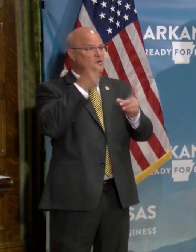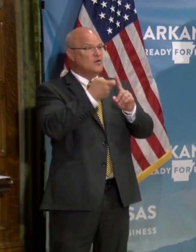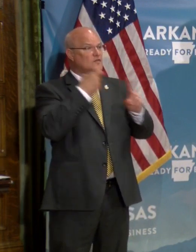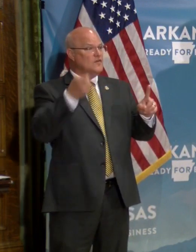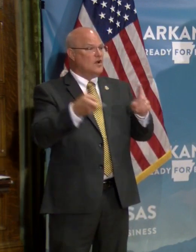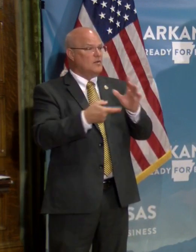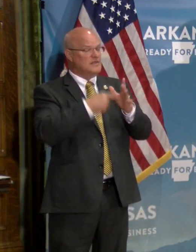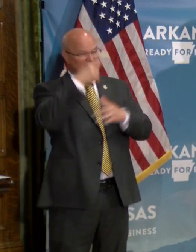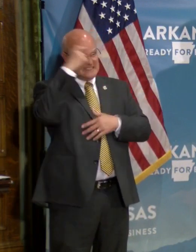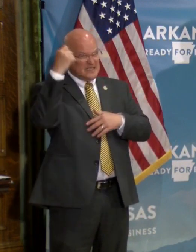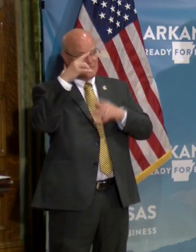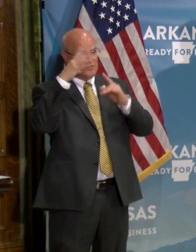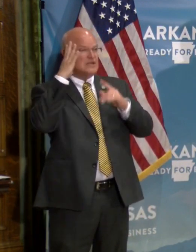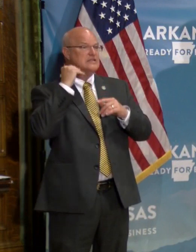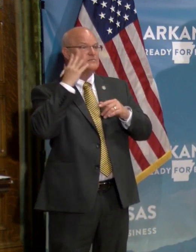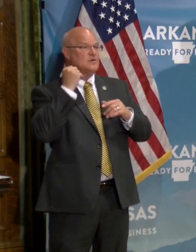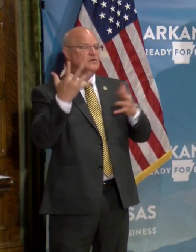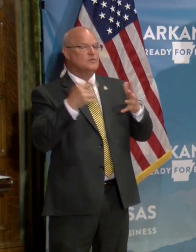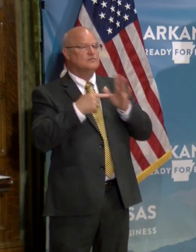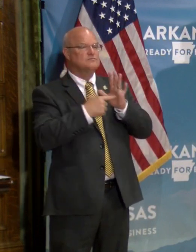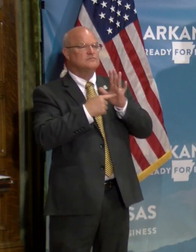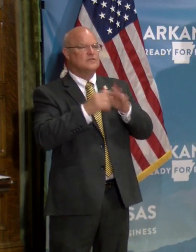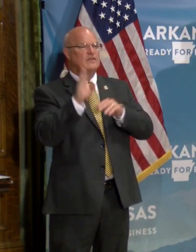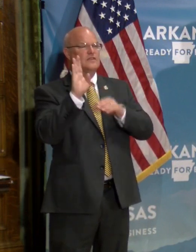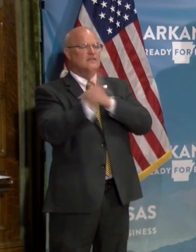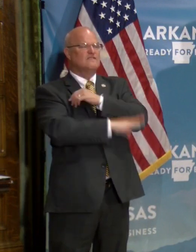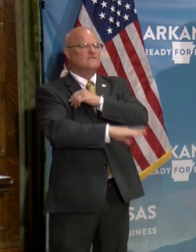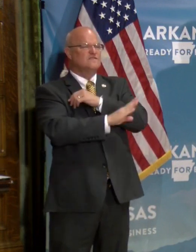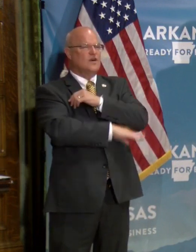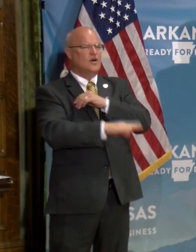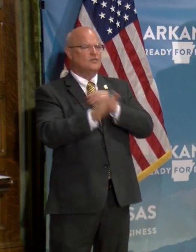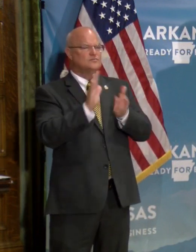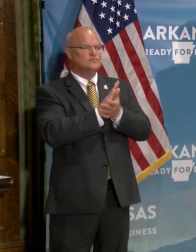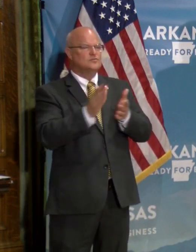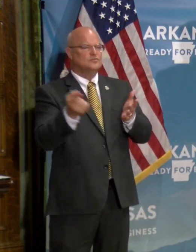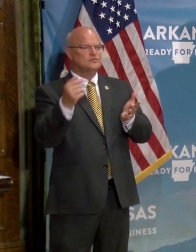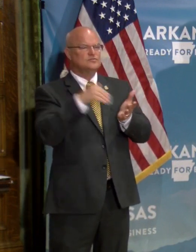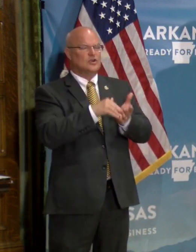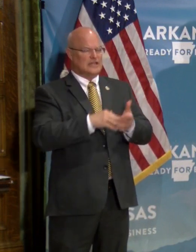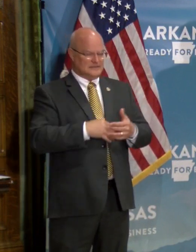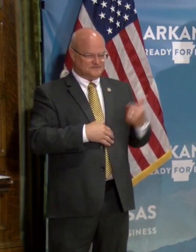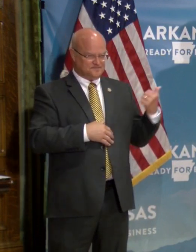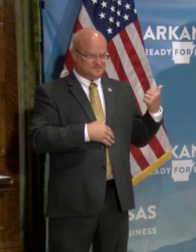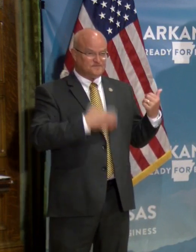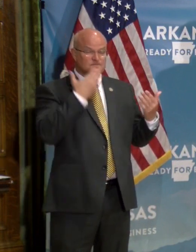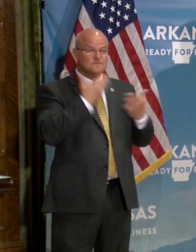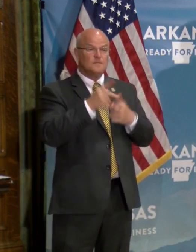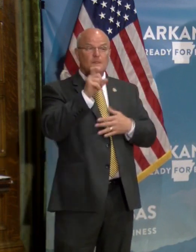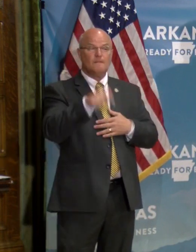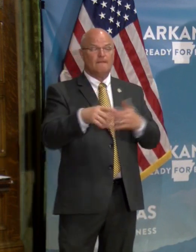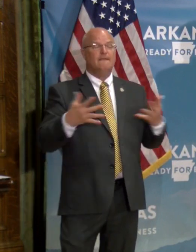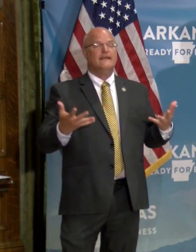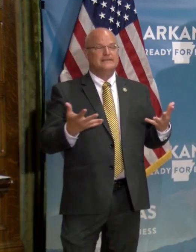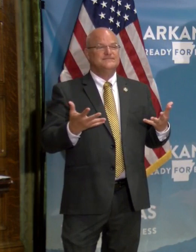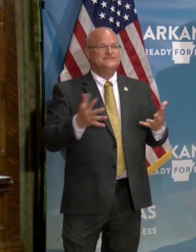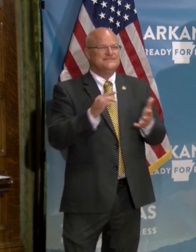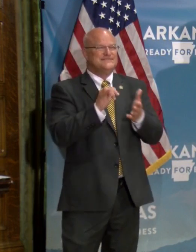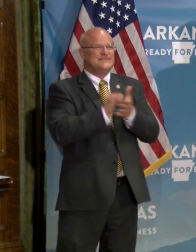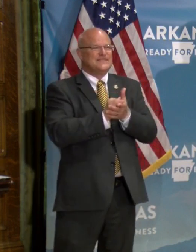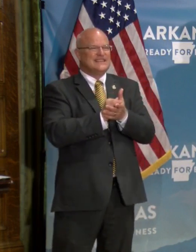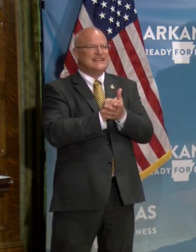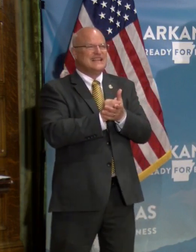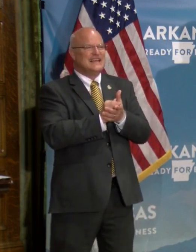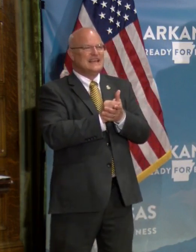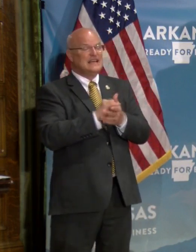the summer experience that will indicate what you'll do in the fall when schools come back? A great question. And the answer is that, uh,